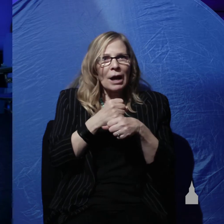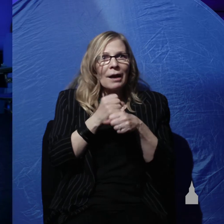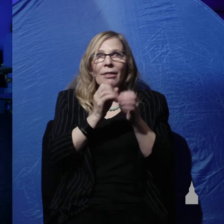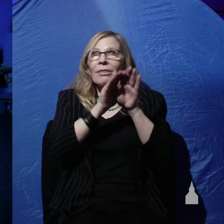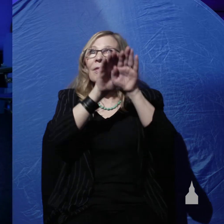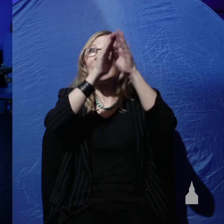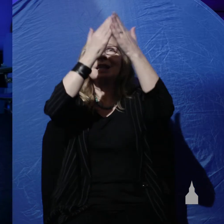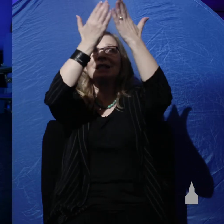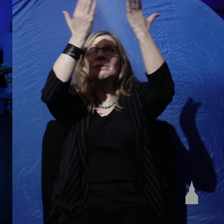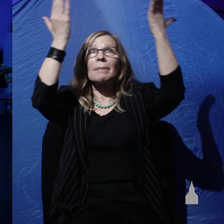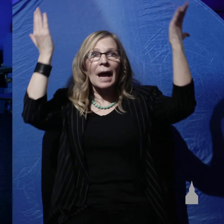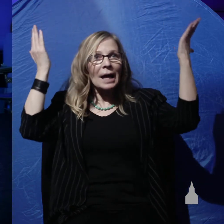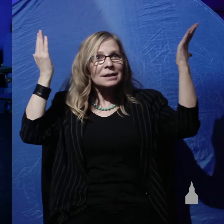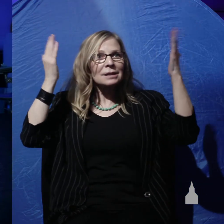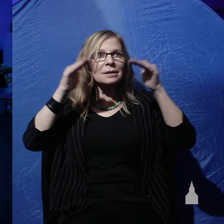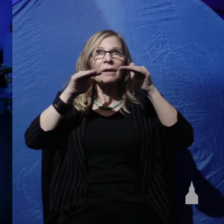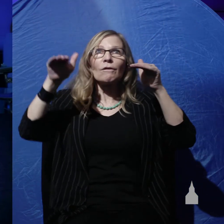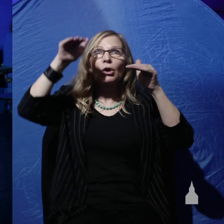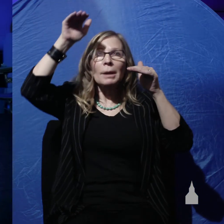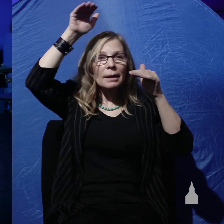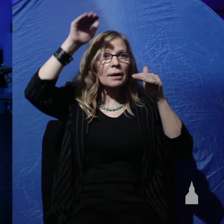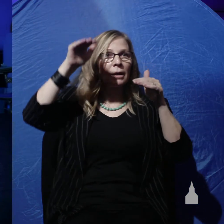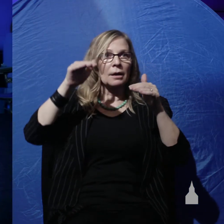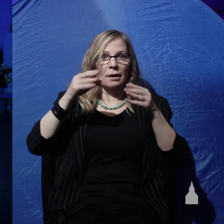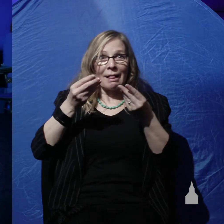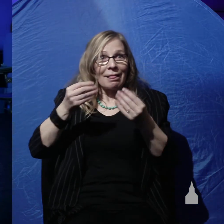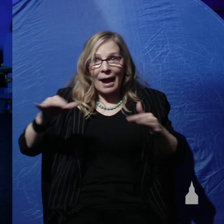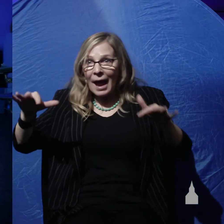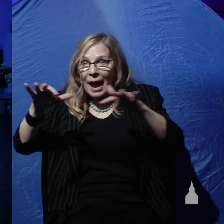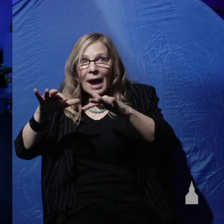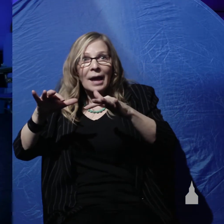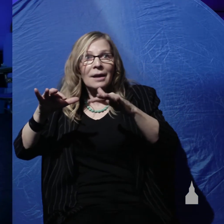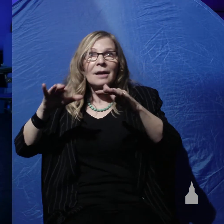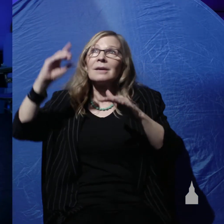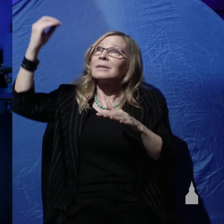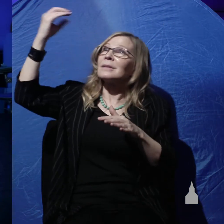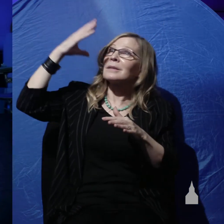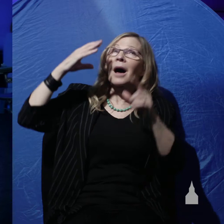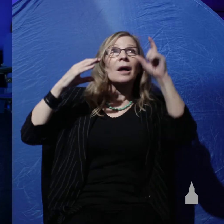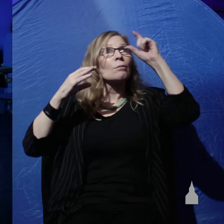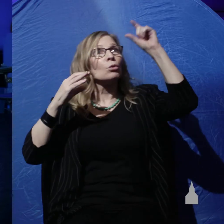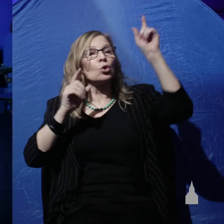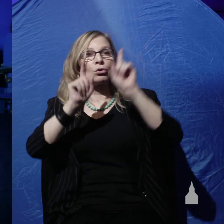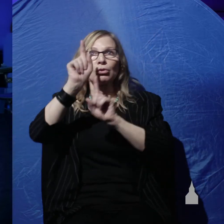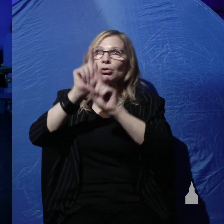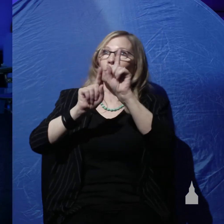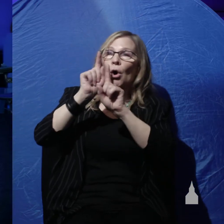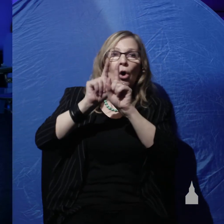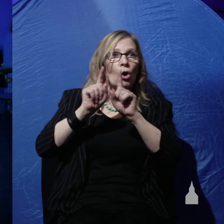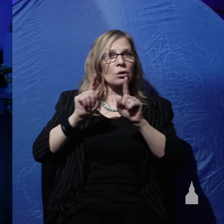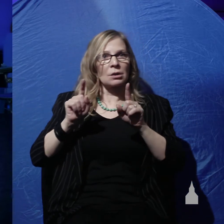firmament or land or sun, moon, and stars or sea creatures or creeping things.